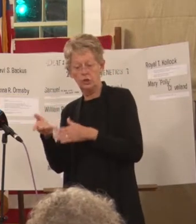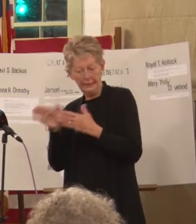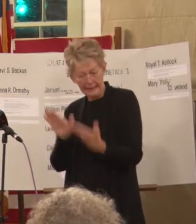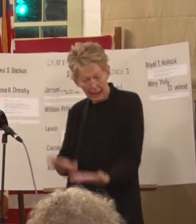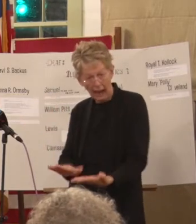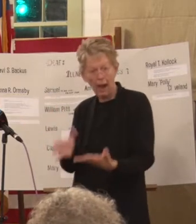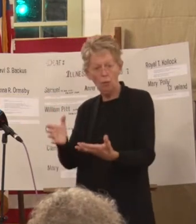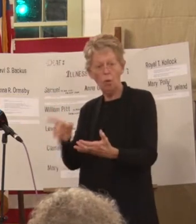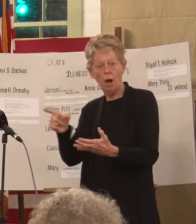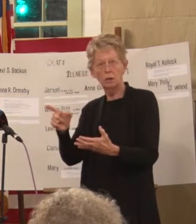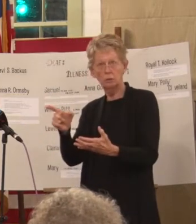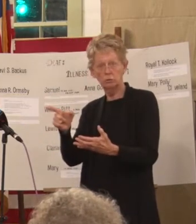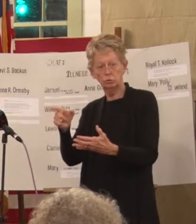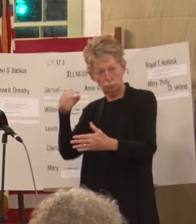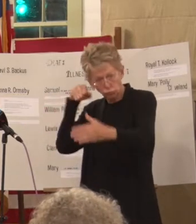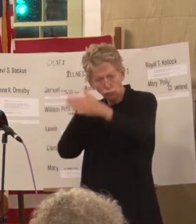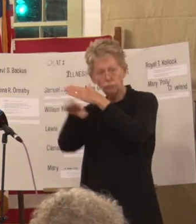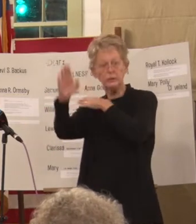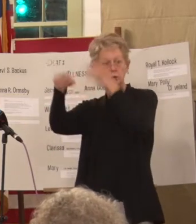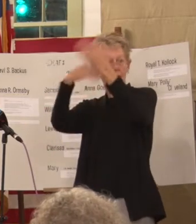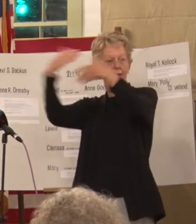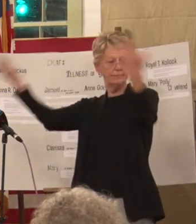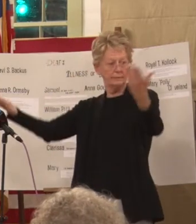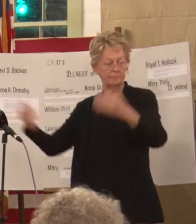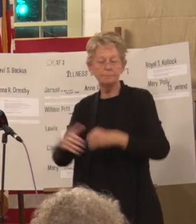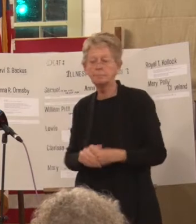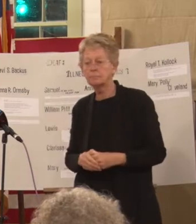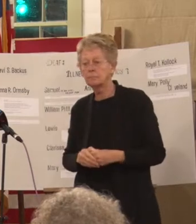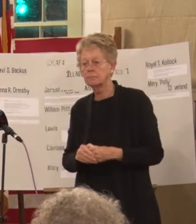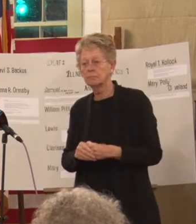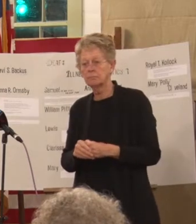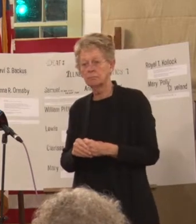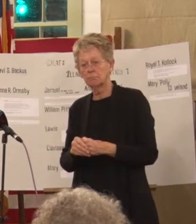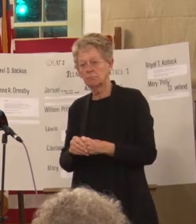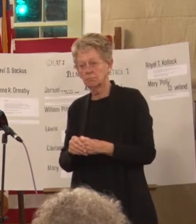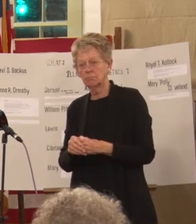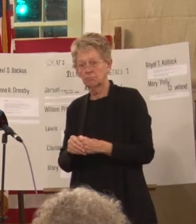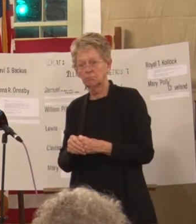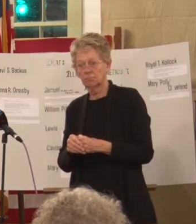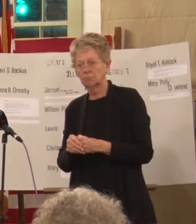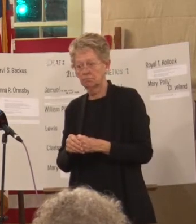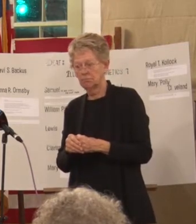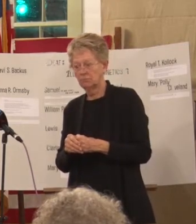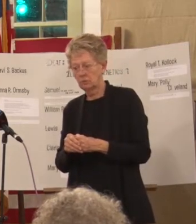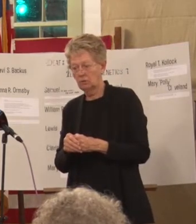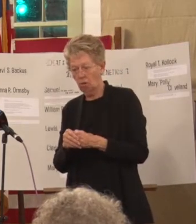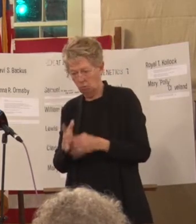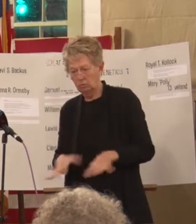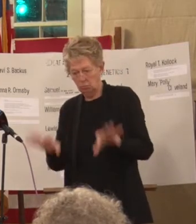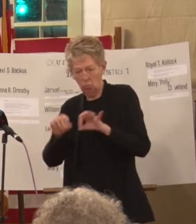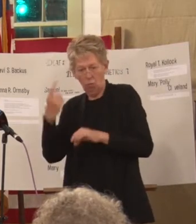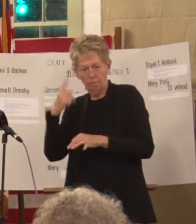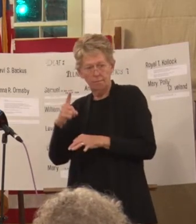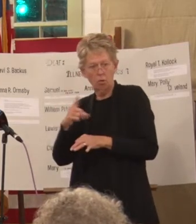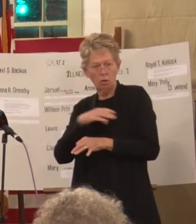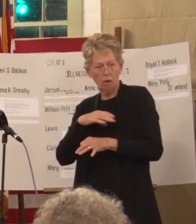enter the gates of heaven. So, it was a big incentive for him to establish, or to help